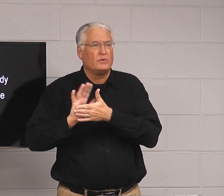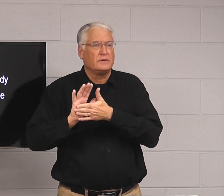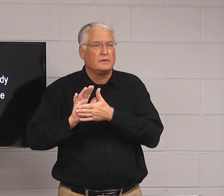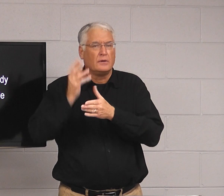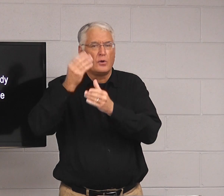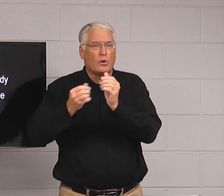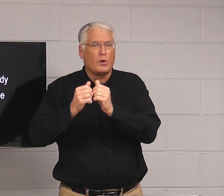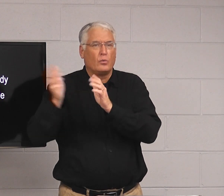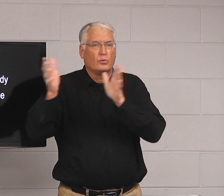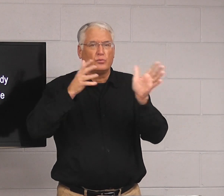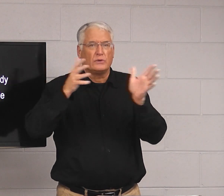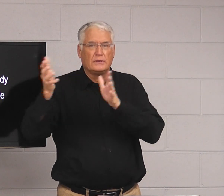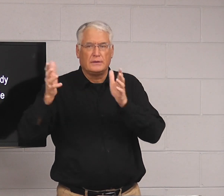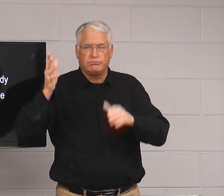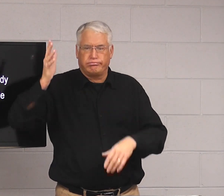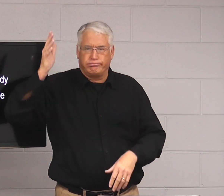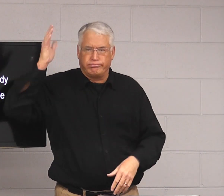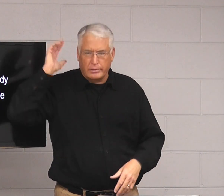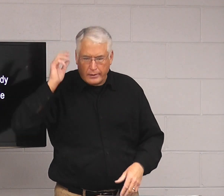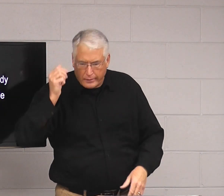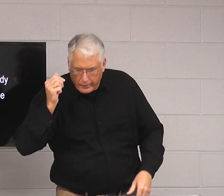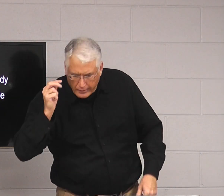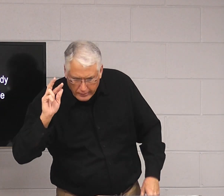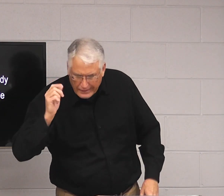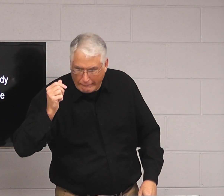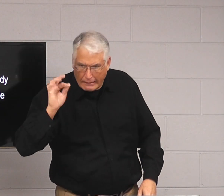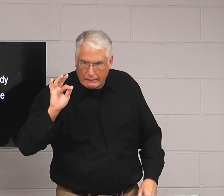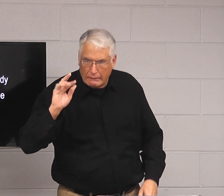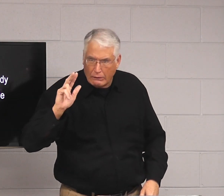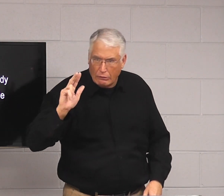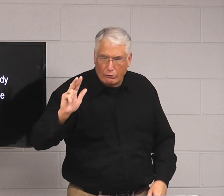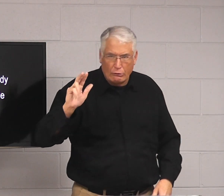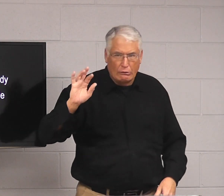Like, Gone with the Wind movie. It was an old movie.